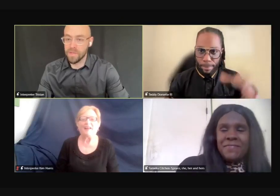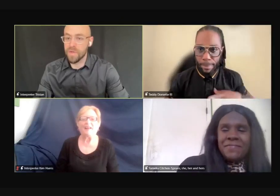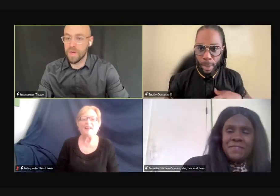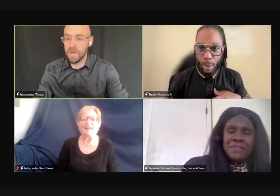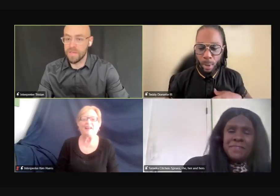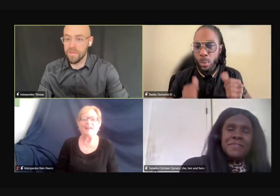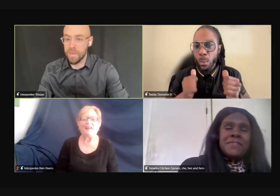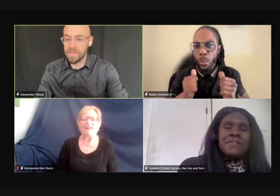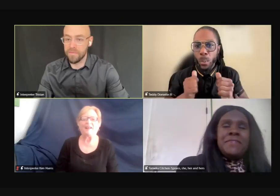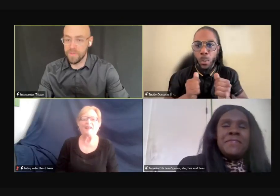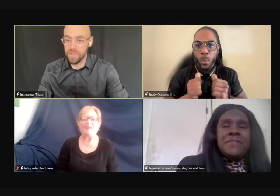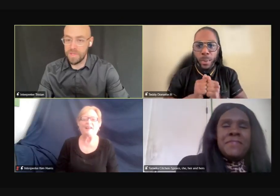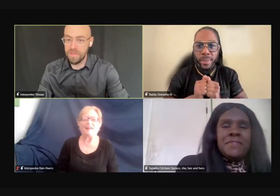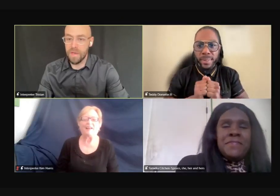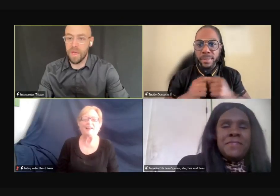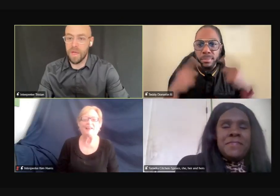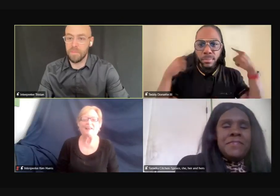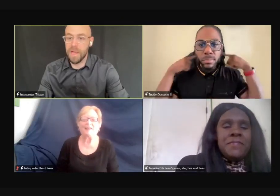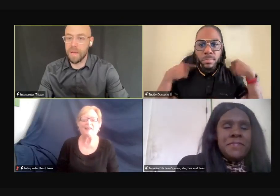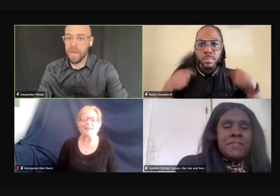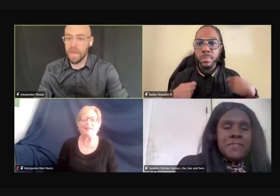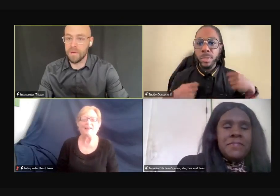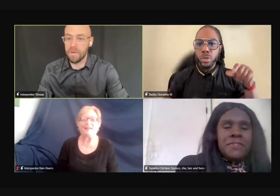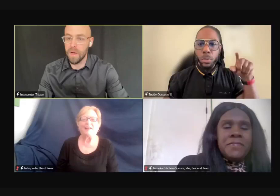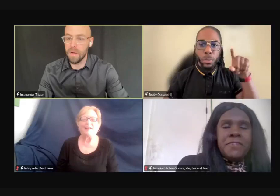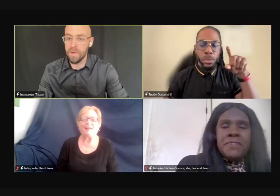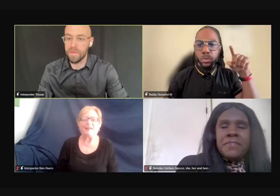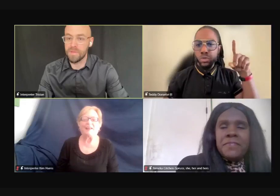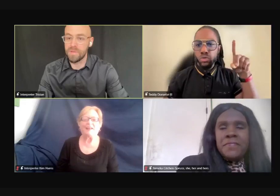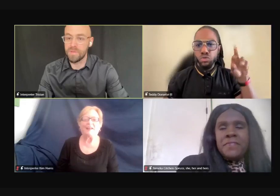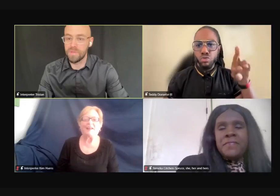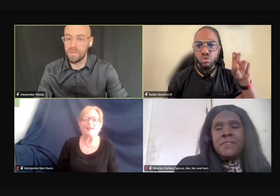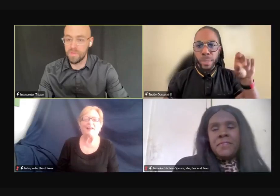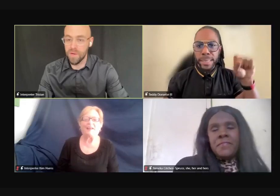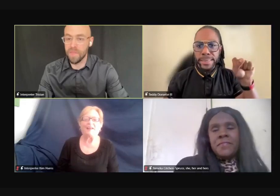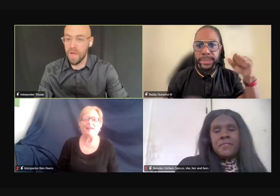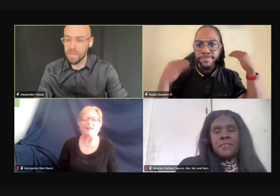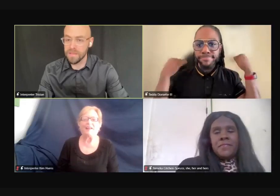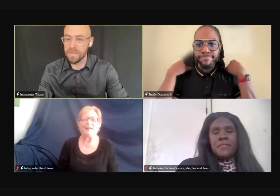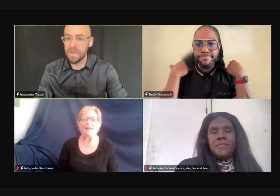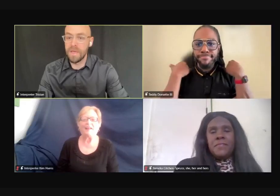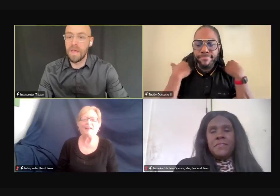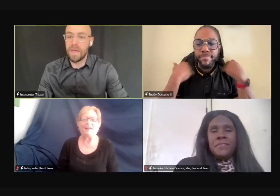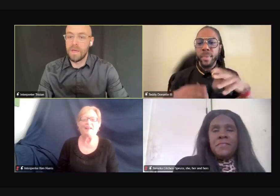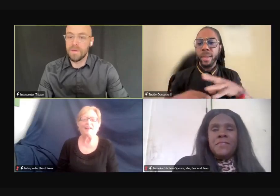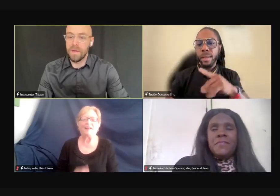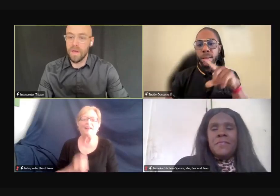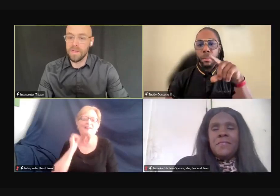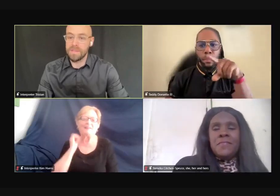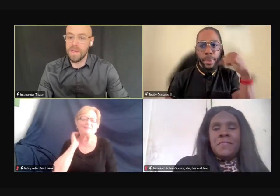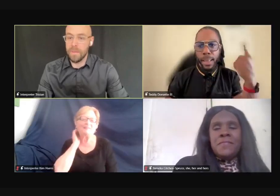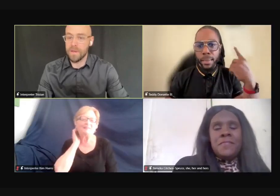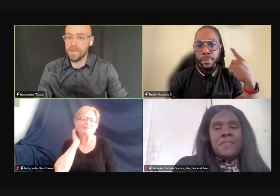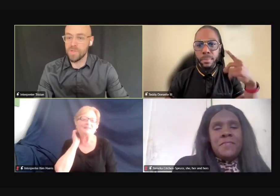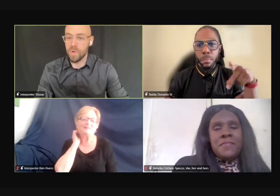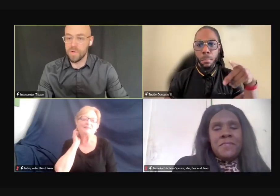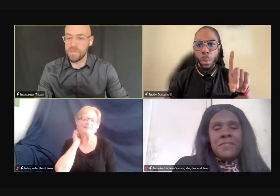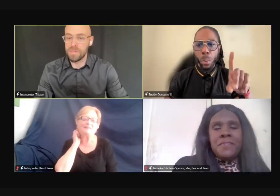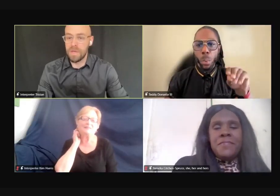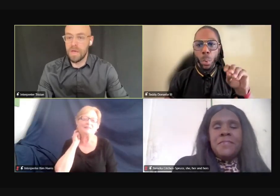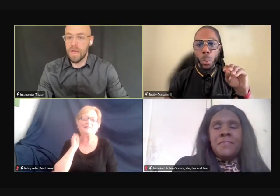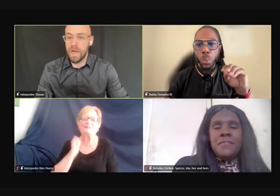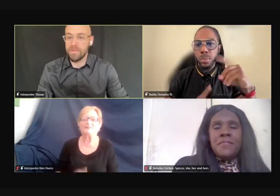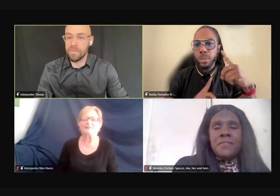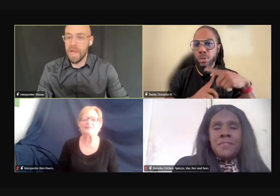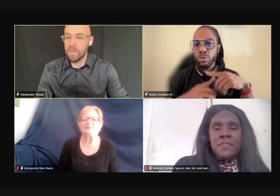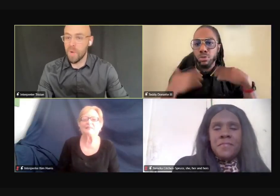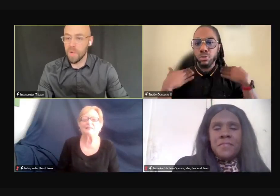I'll just go ahead and identify myself visually. I'm a black man with dreadlocks sitting about to my shoulders.